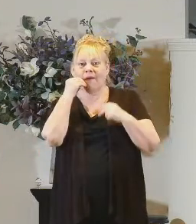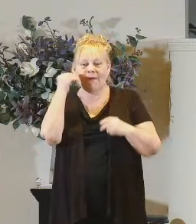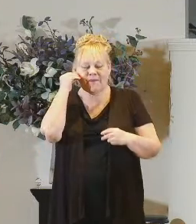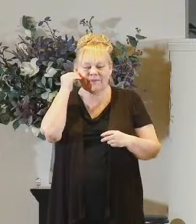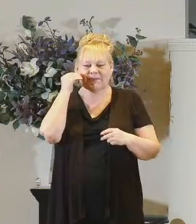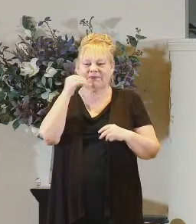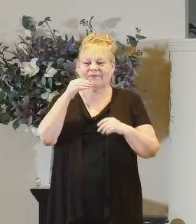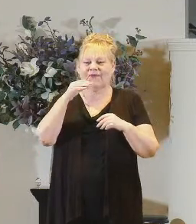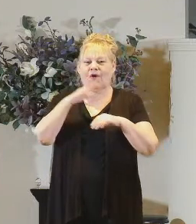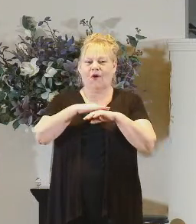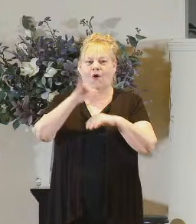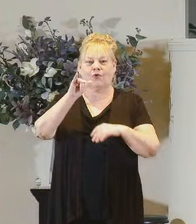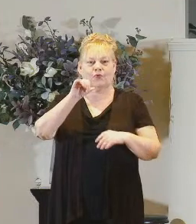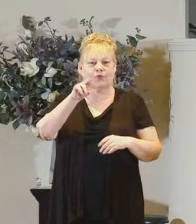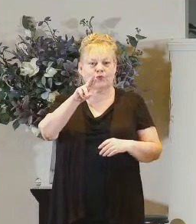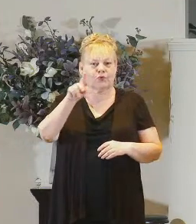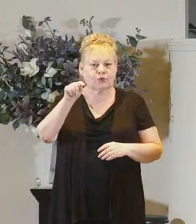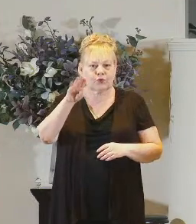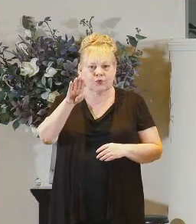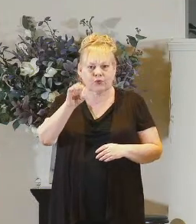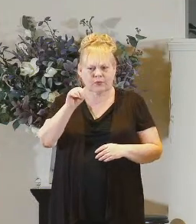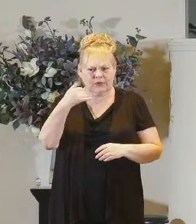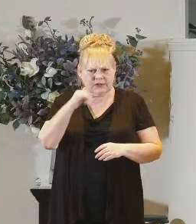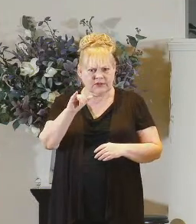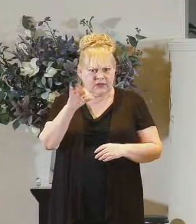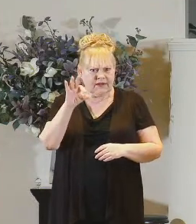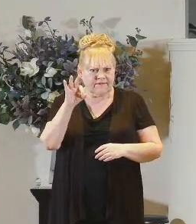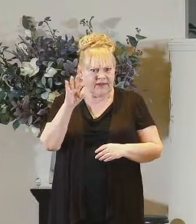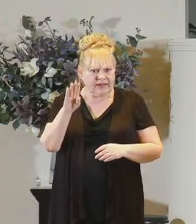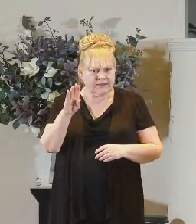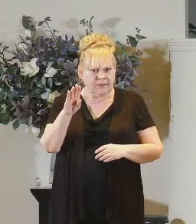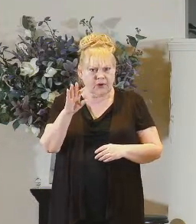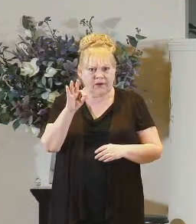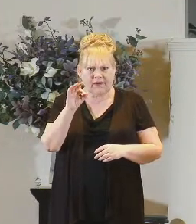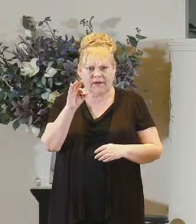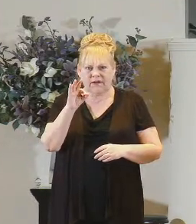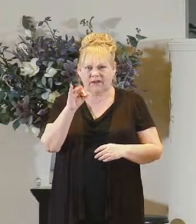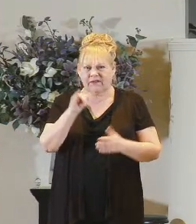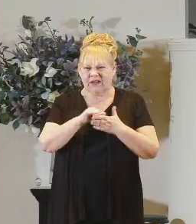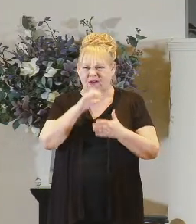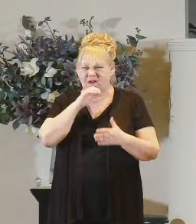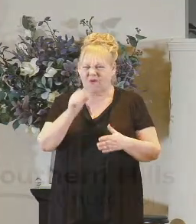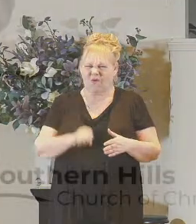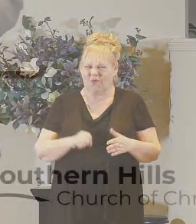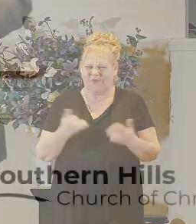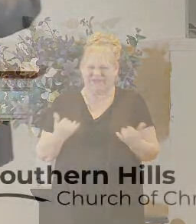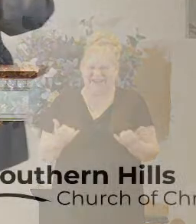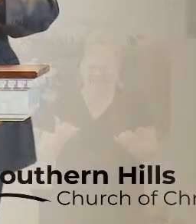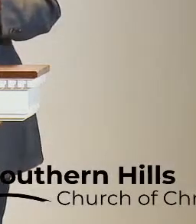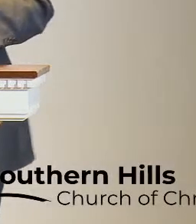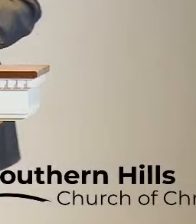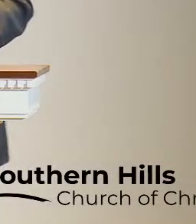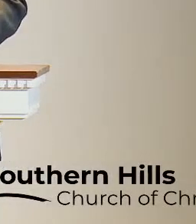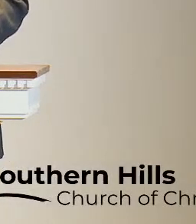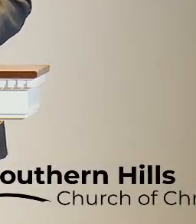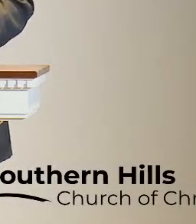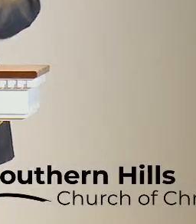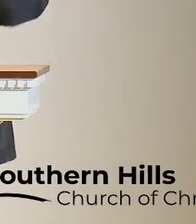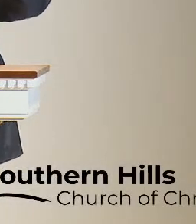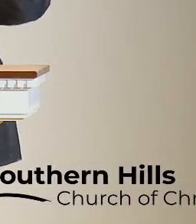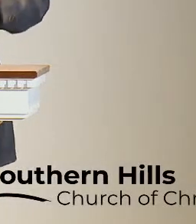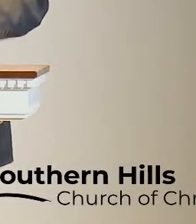youtube and are we still doing facebook or is that passe now that's old school we've moved on